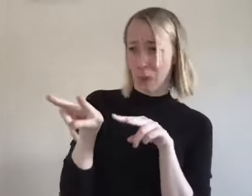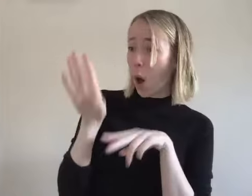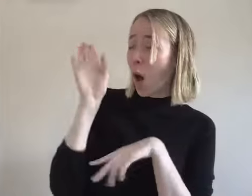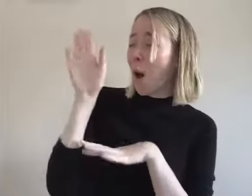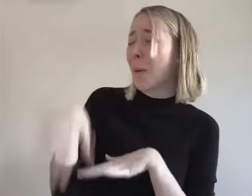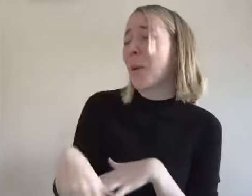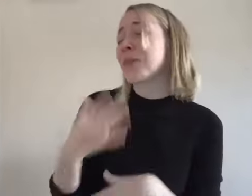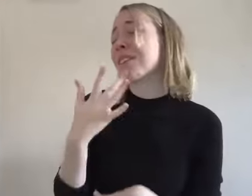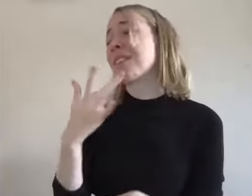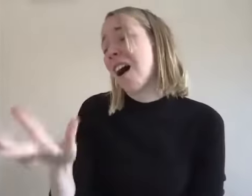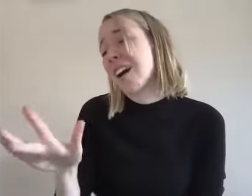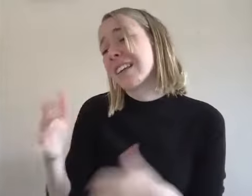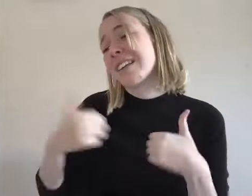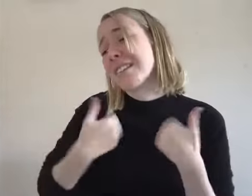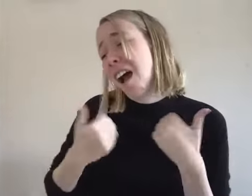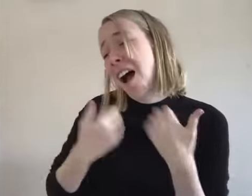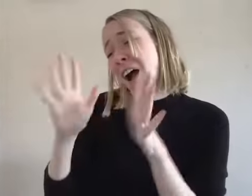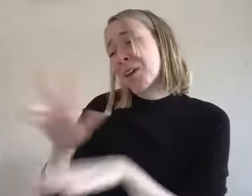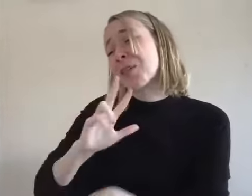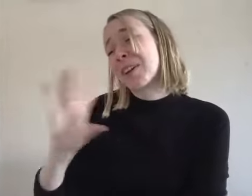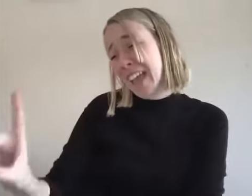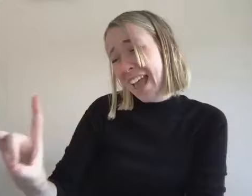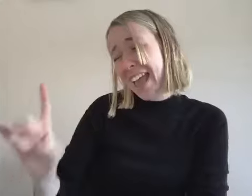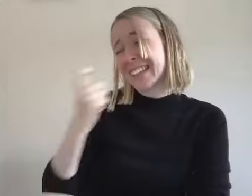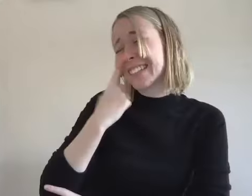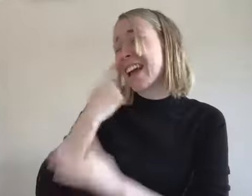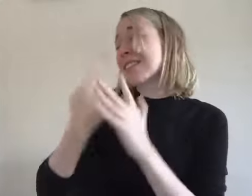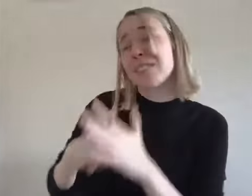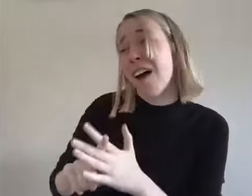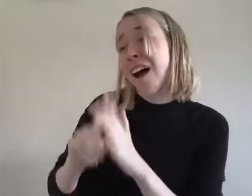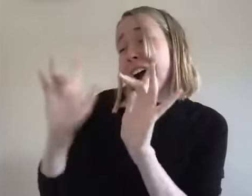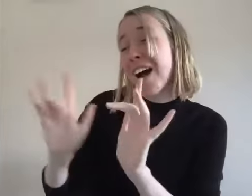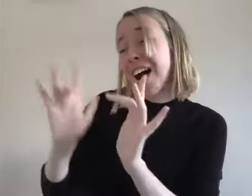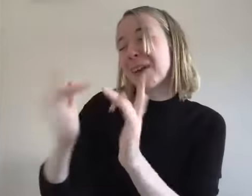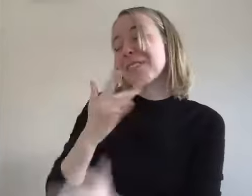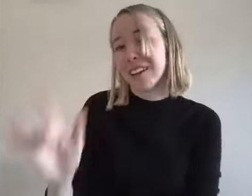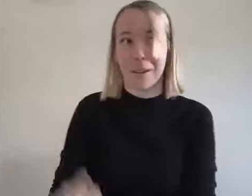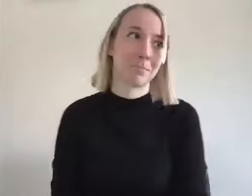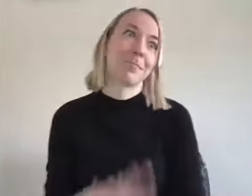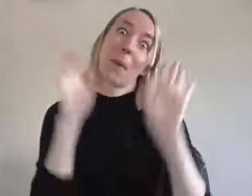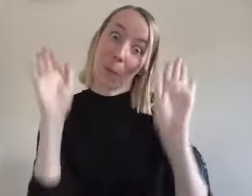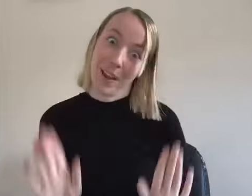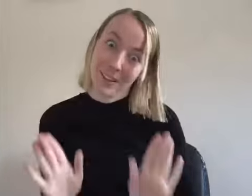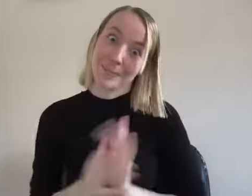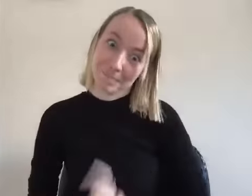going oh my god you're so young you're so lucky you're in so young i'm like i'm like great now i'm in the middle of